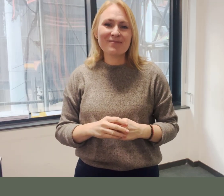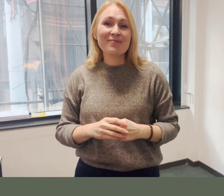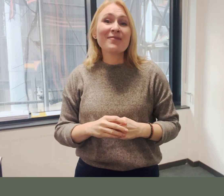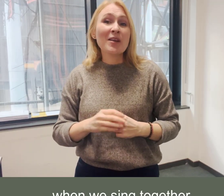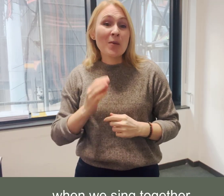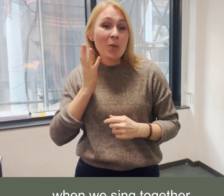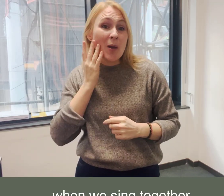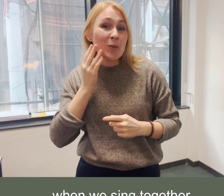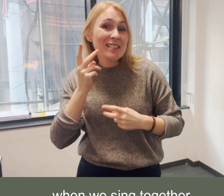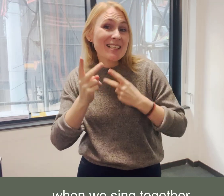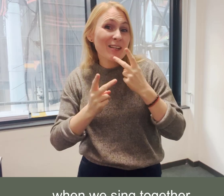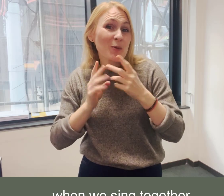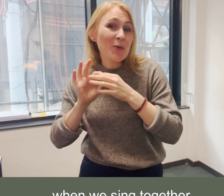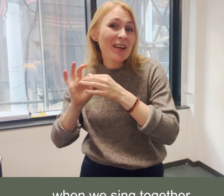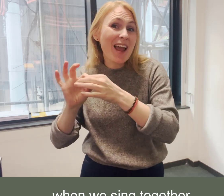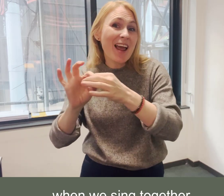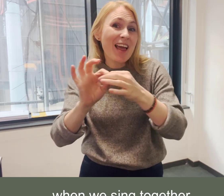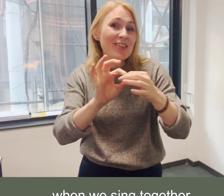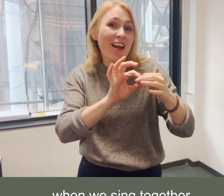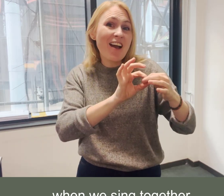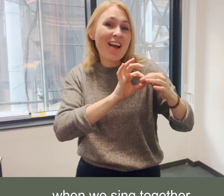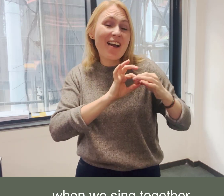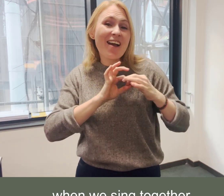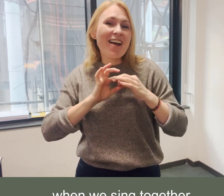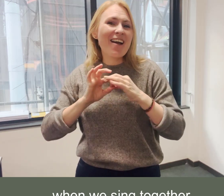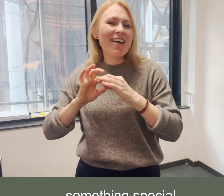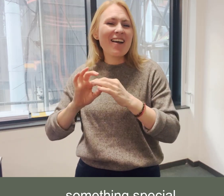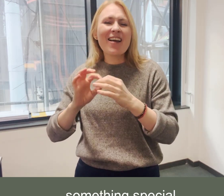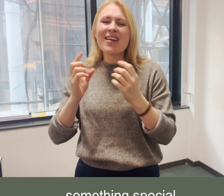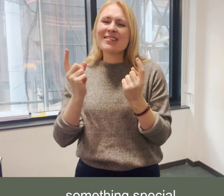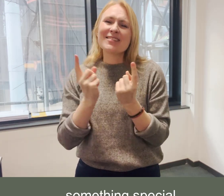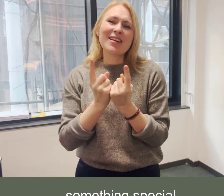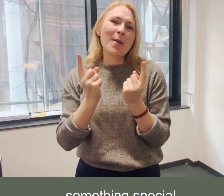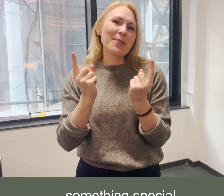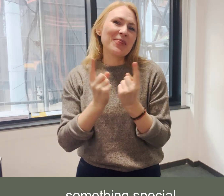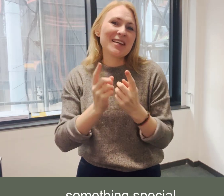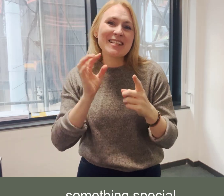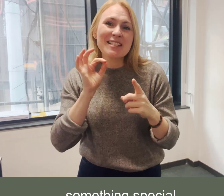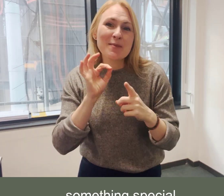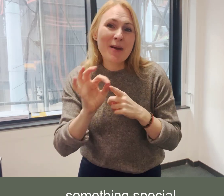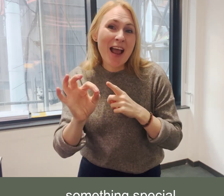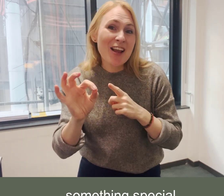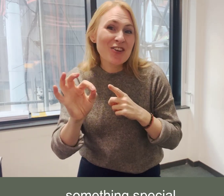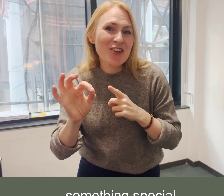When we sing together Something special